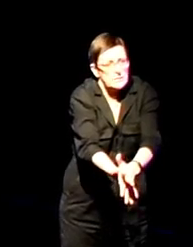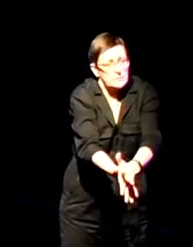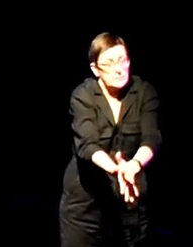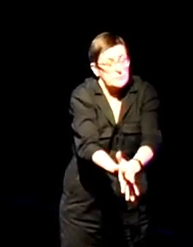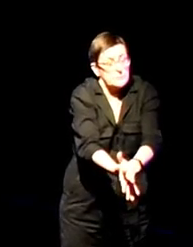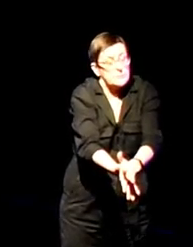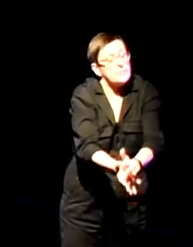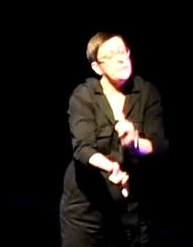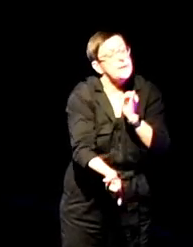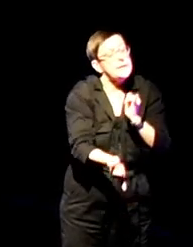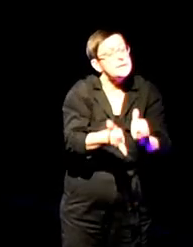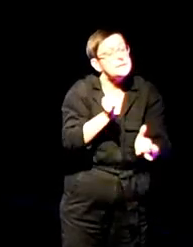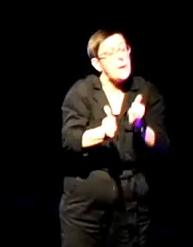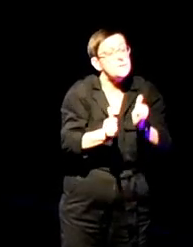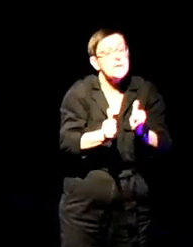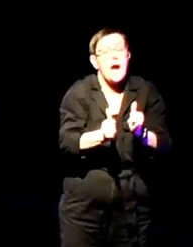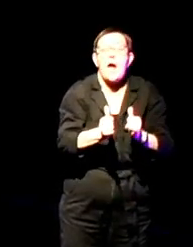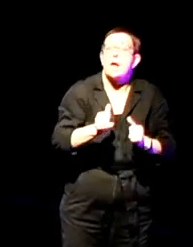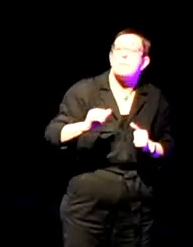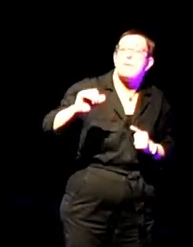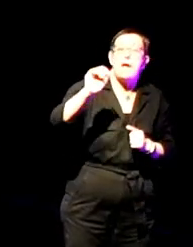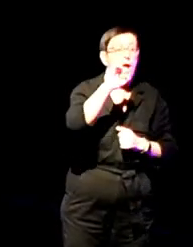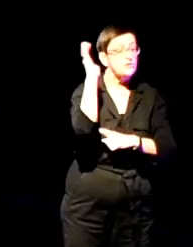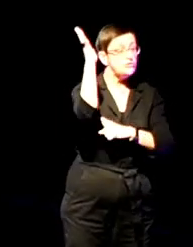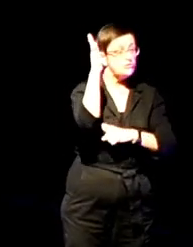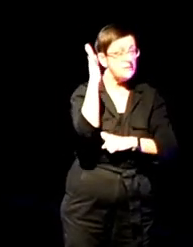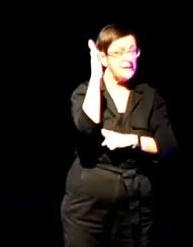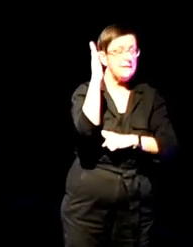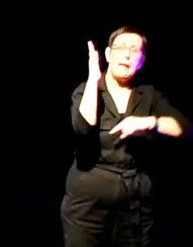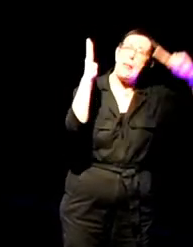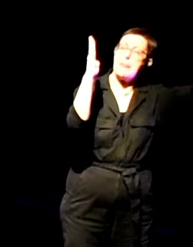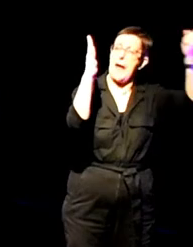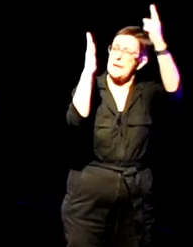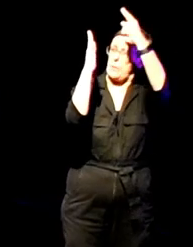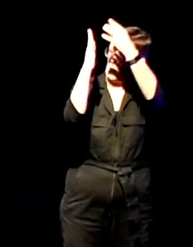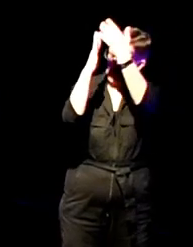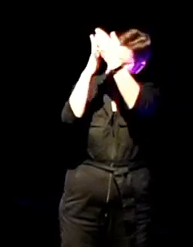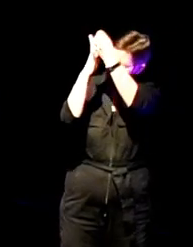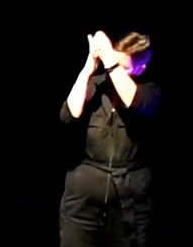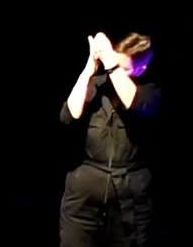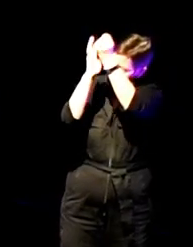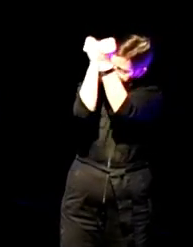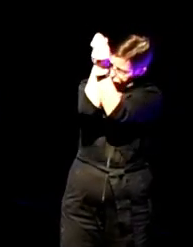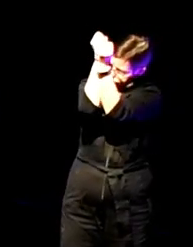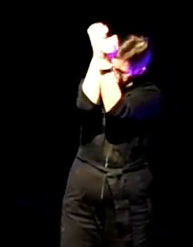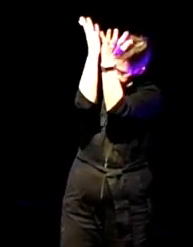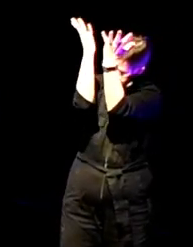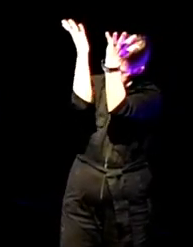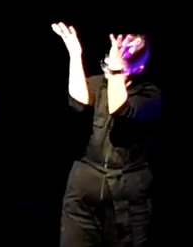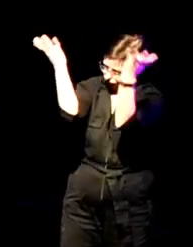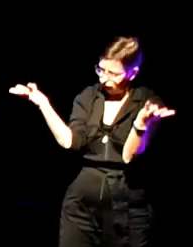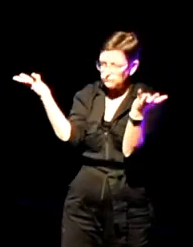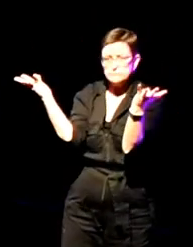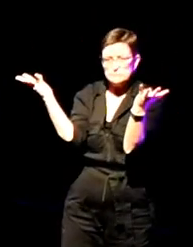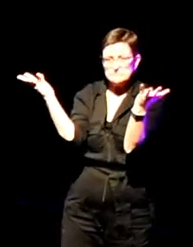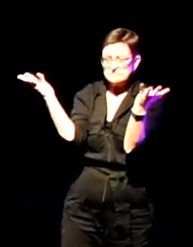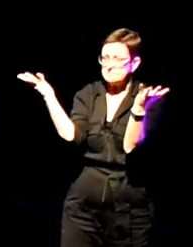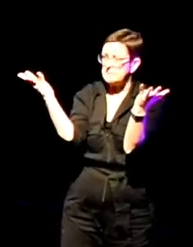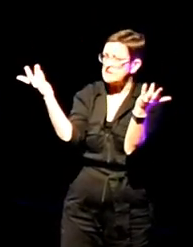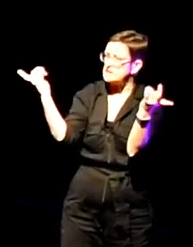Sometimes, lightning splits a tree hollow, like a cave. But it keeps growing spindly branches.